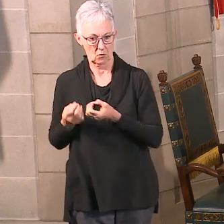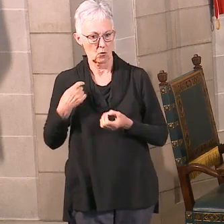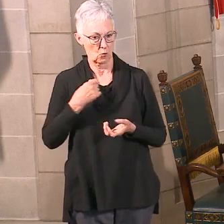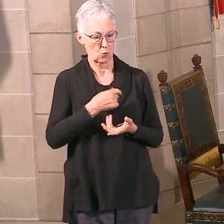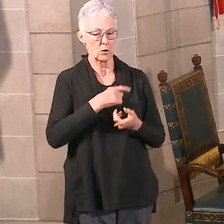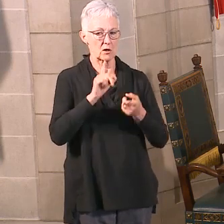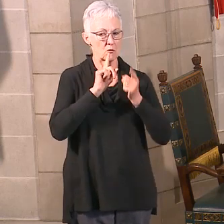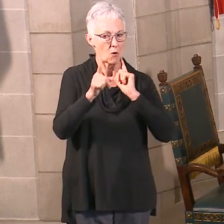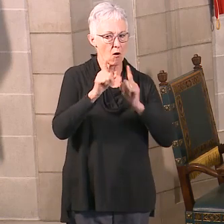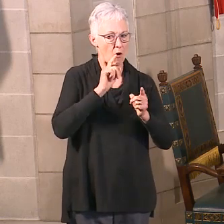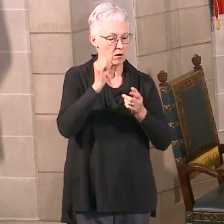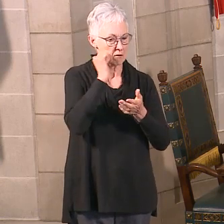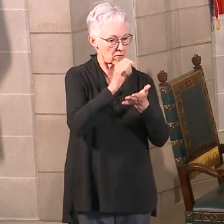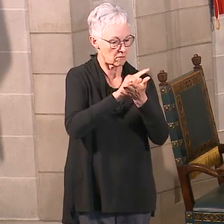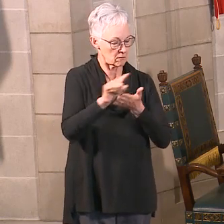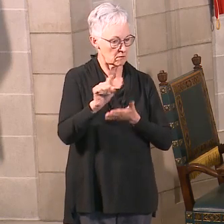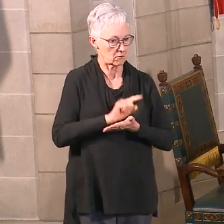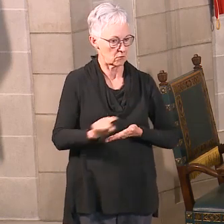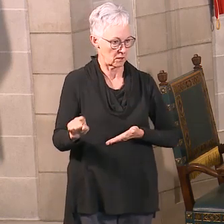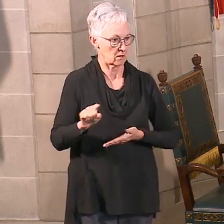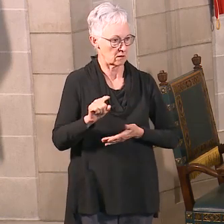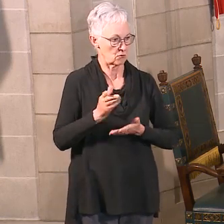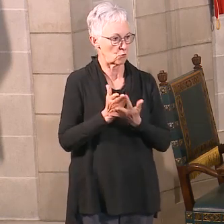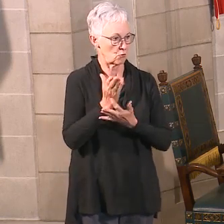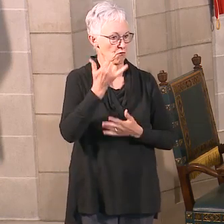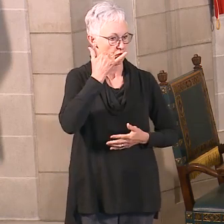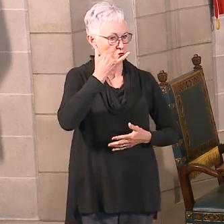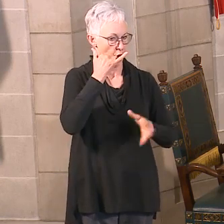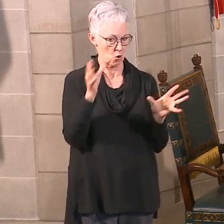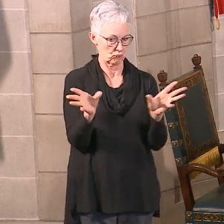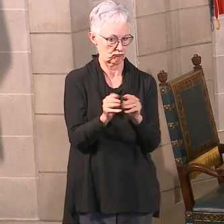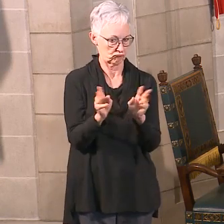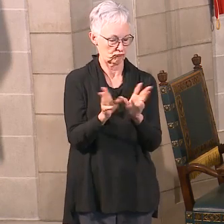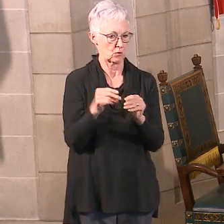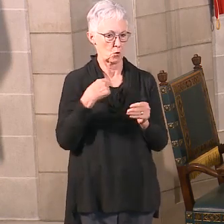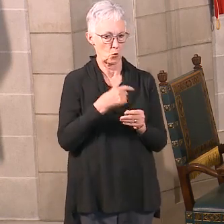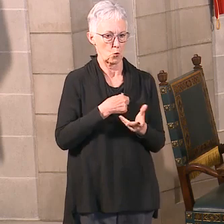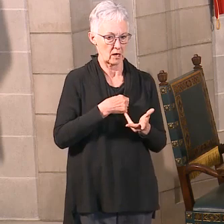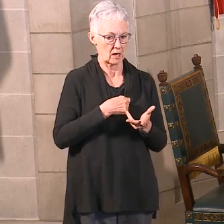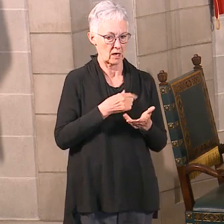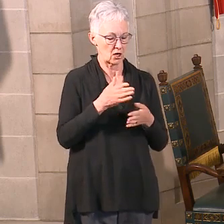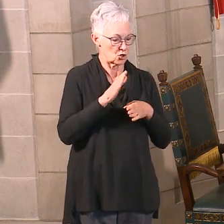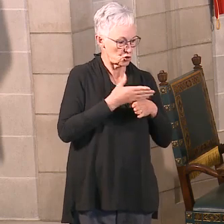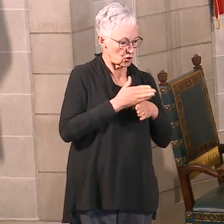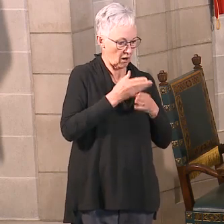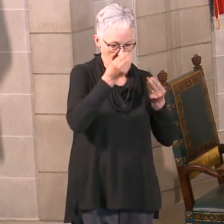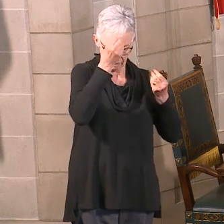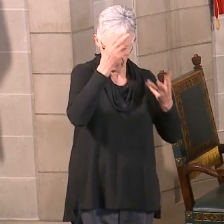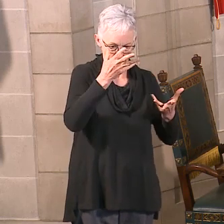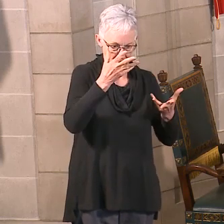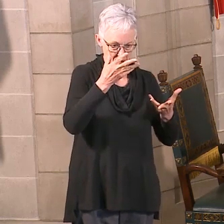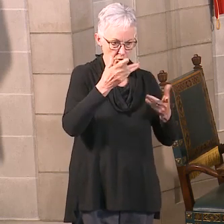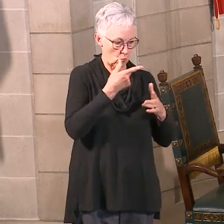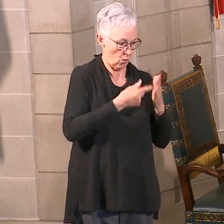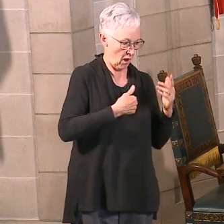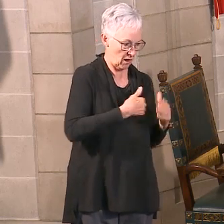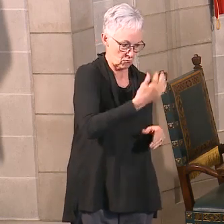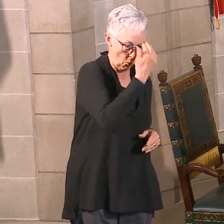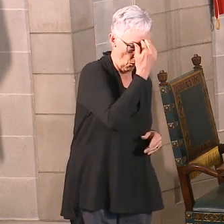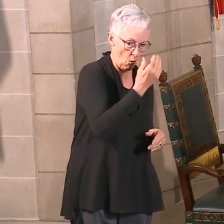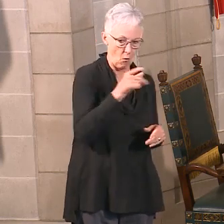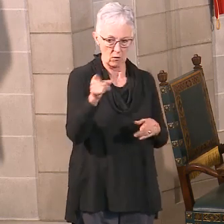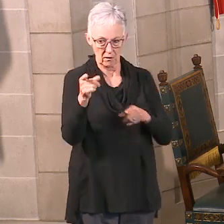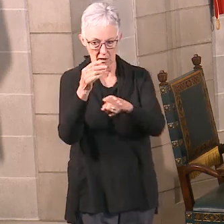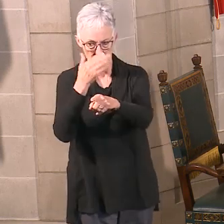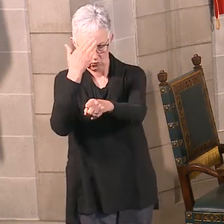questions, concerns, and share resources, information. We have a frequently asked questions document that